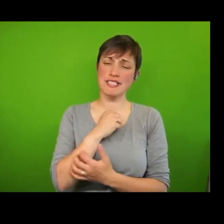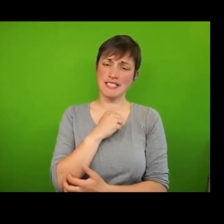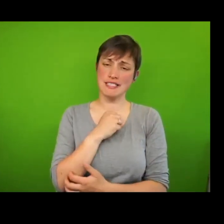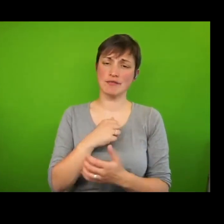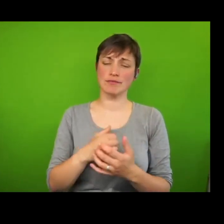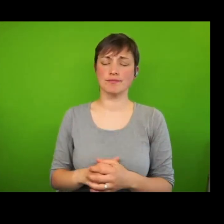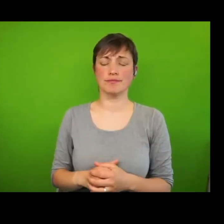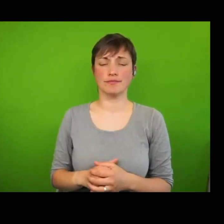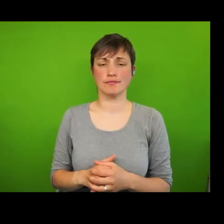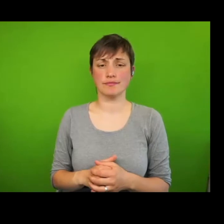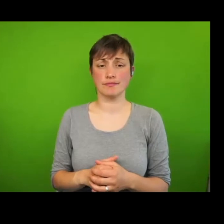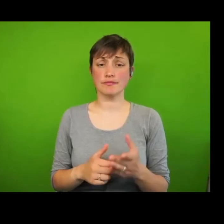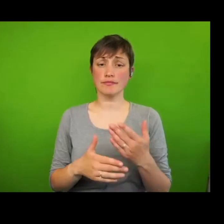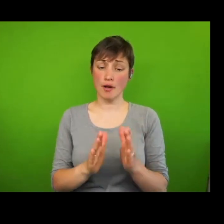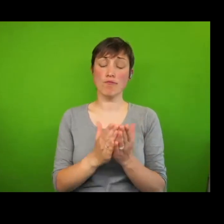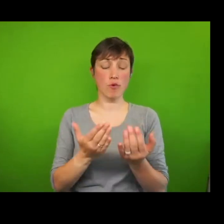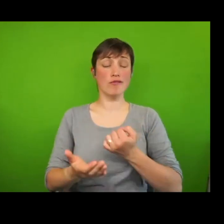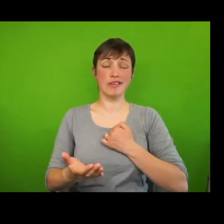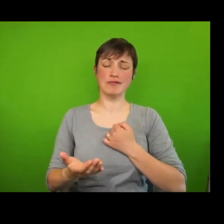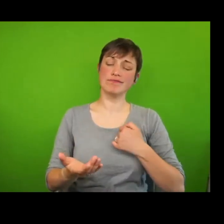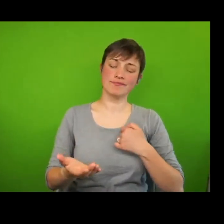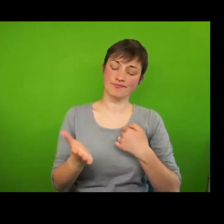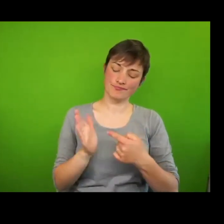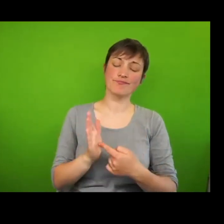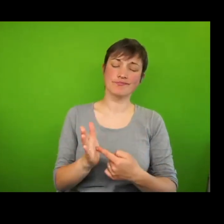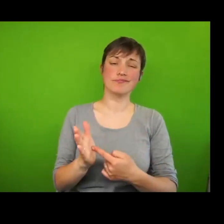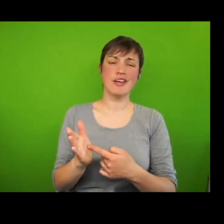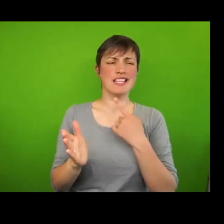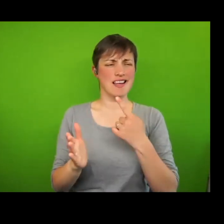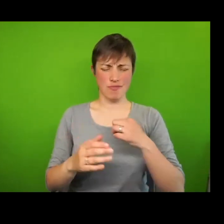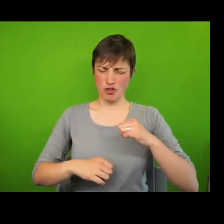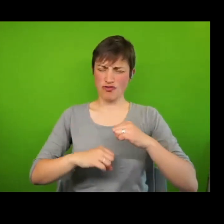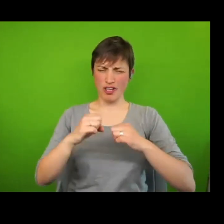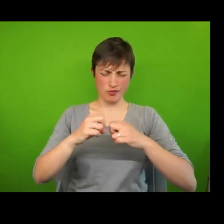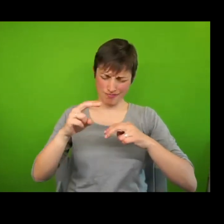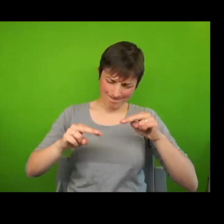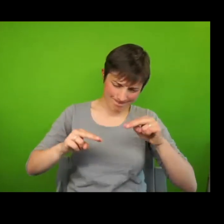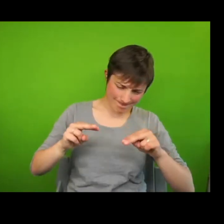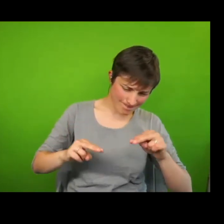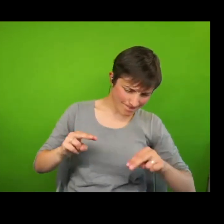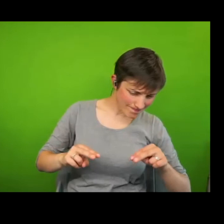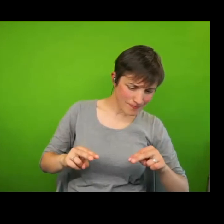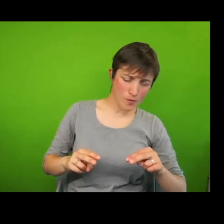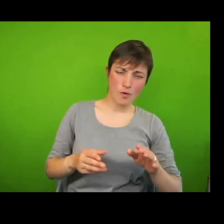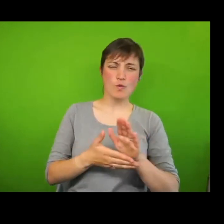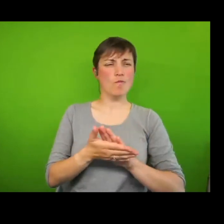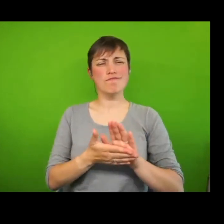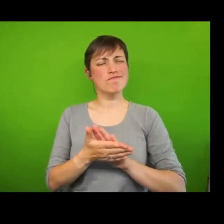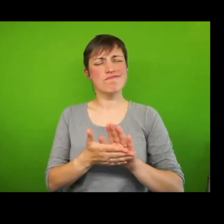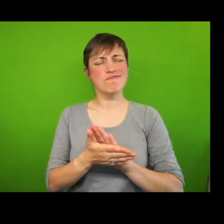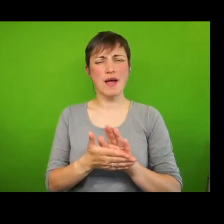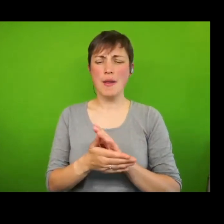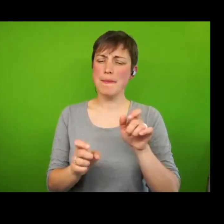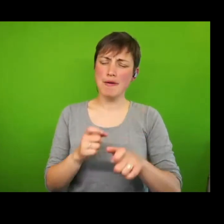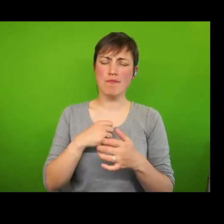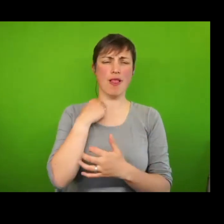argue in my book that a structural analysis does not mean mean we should ignore the agency of people living in